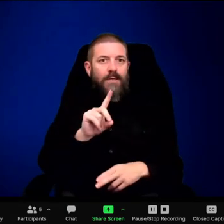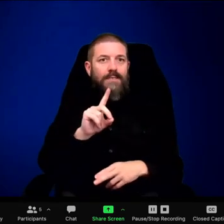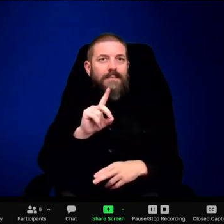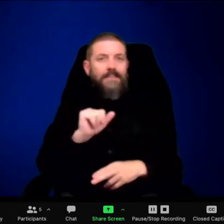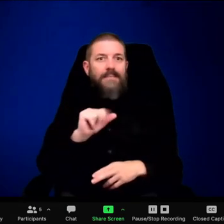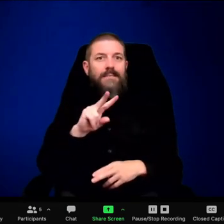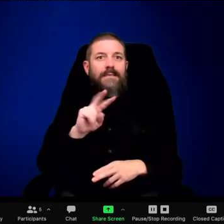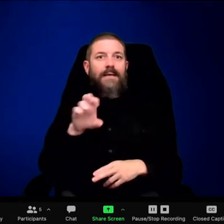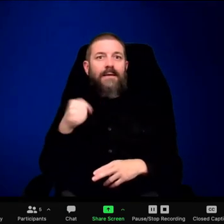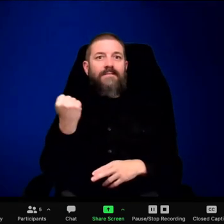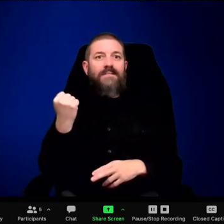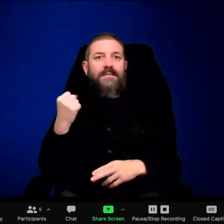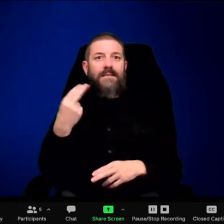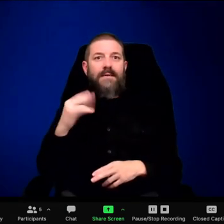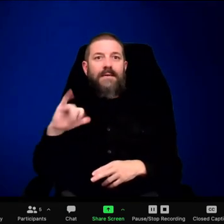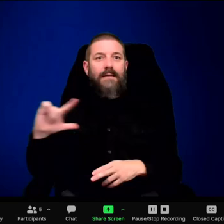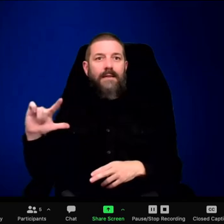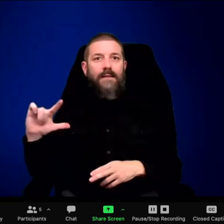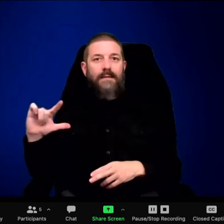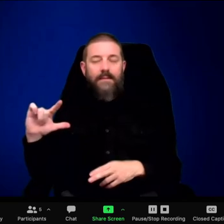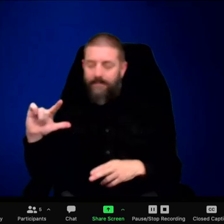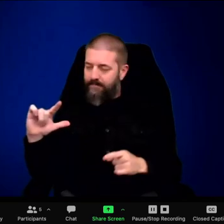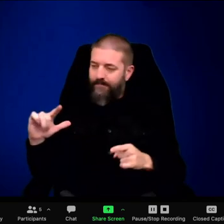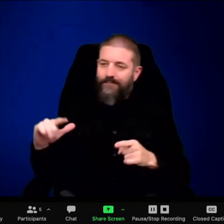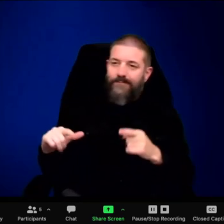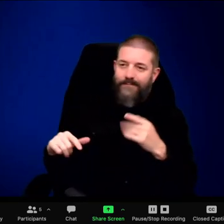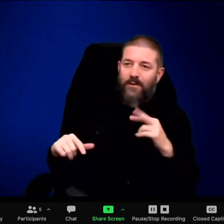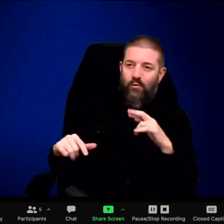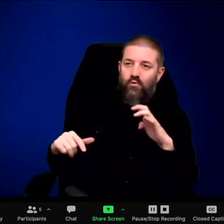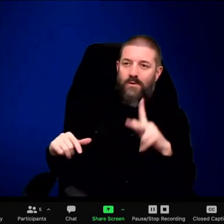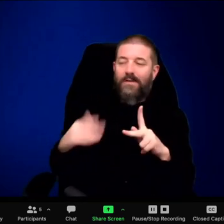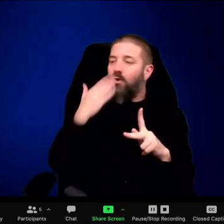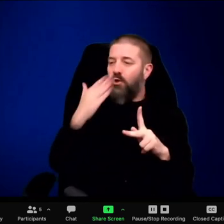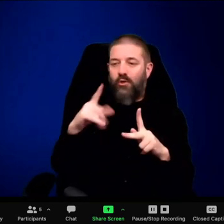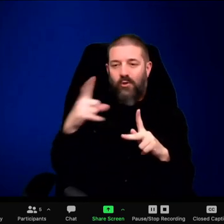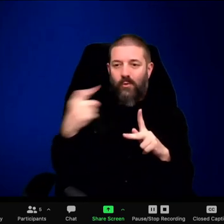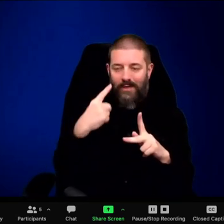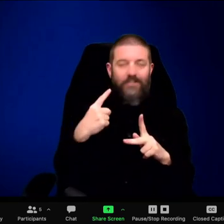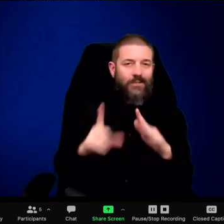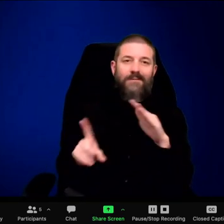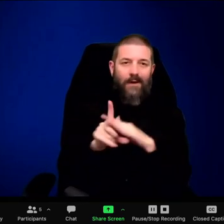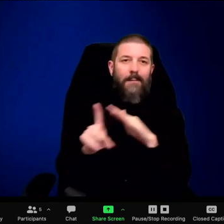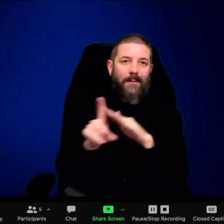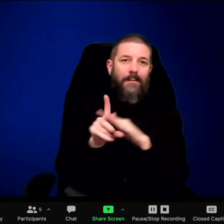it may be hard to break them from that process. So it's a critical thing, that apprenticeship.